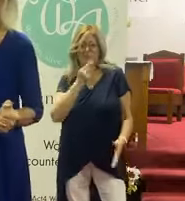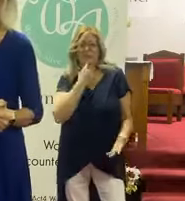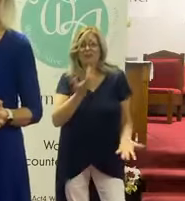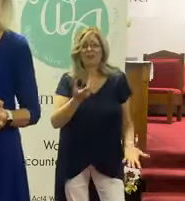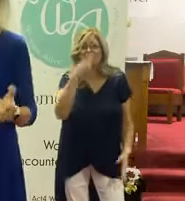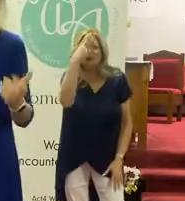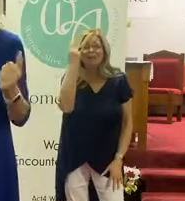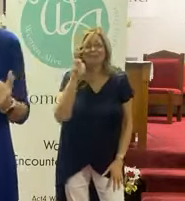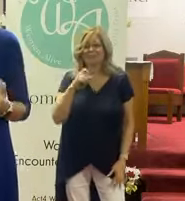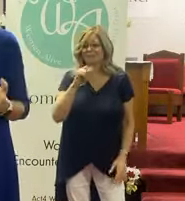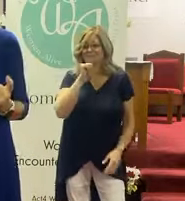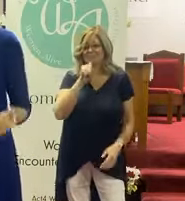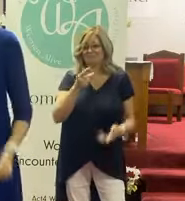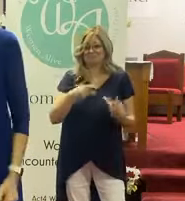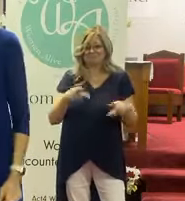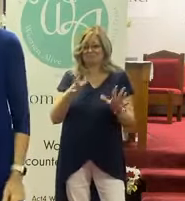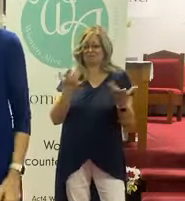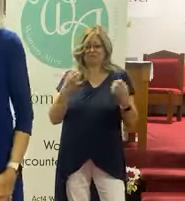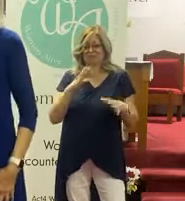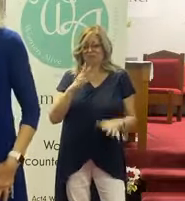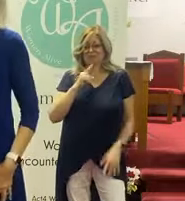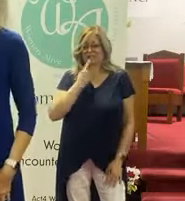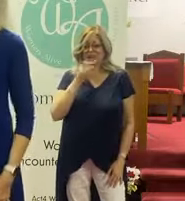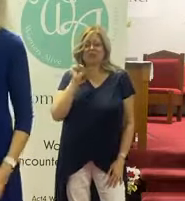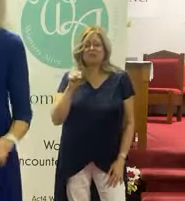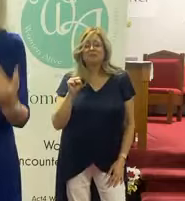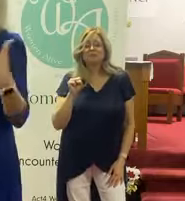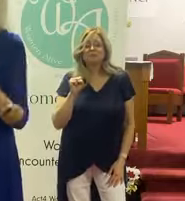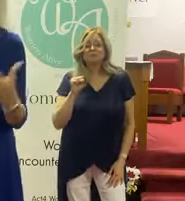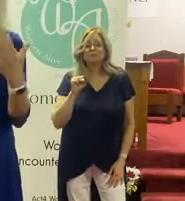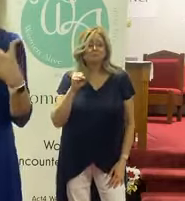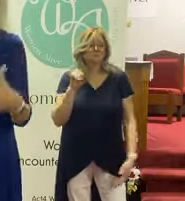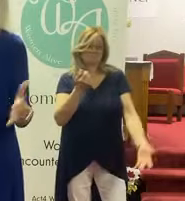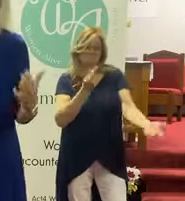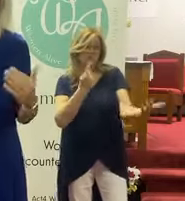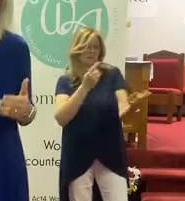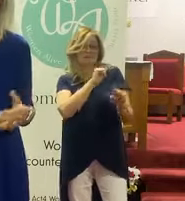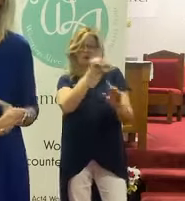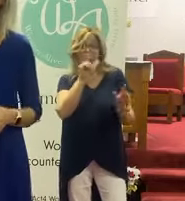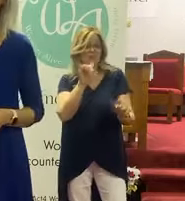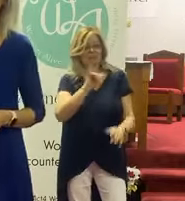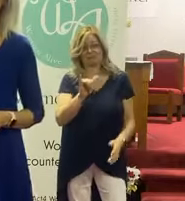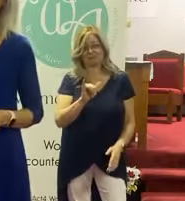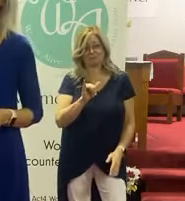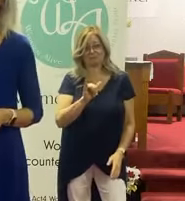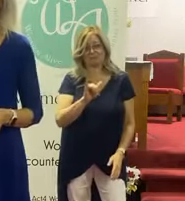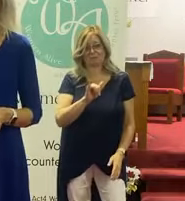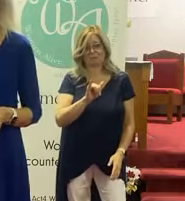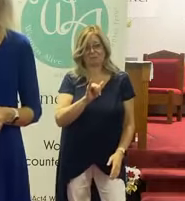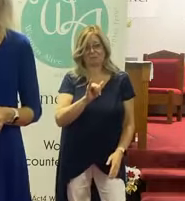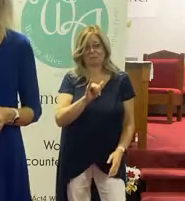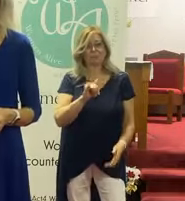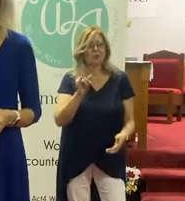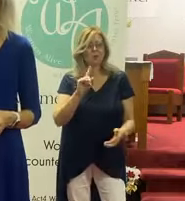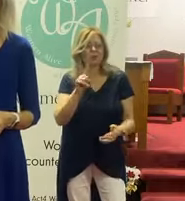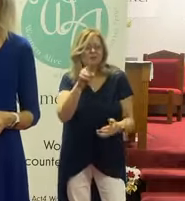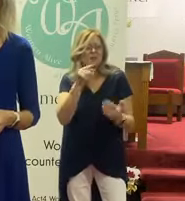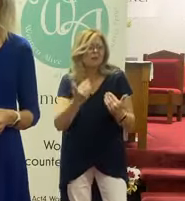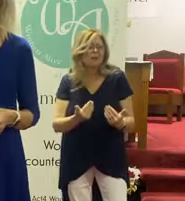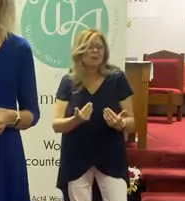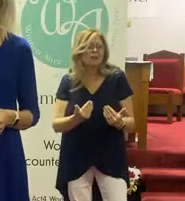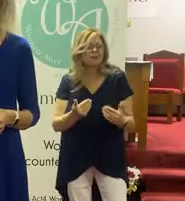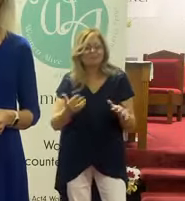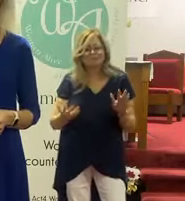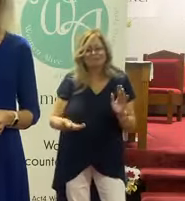say because you're just not in a place where you want to say yes? We all get in those places, right? So where are you right now?